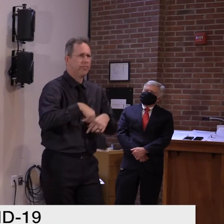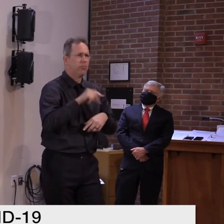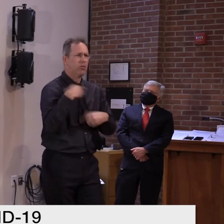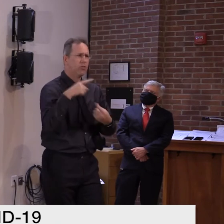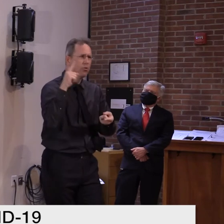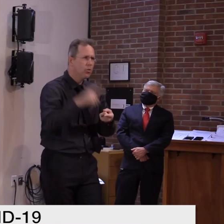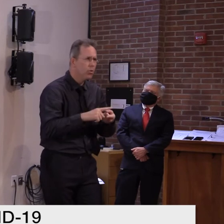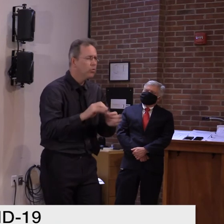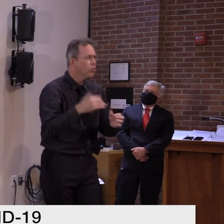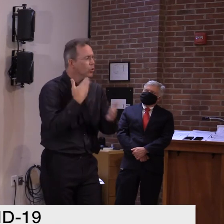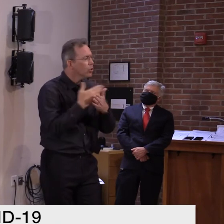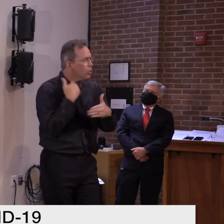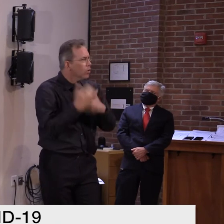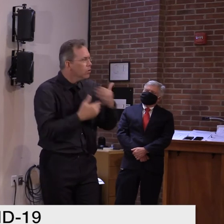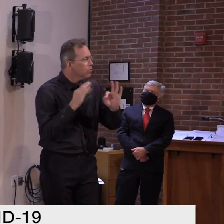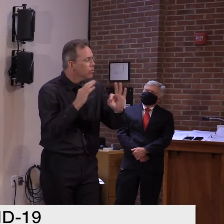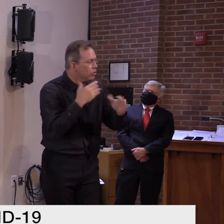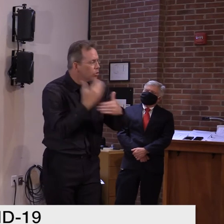well in that regard.